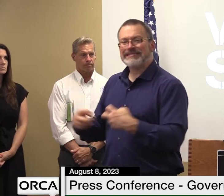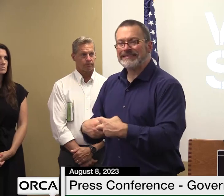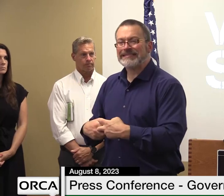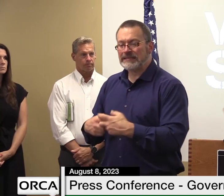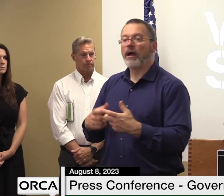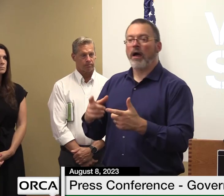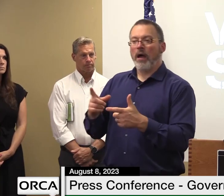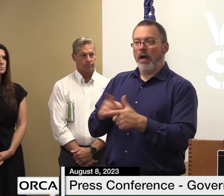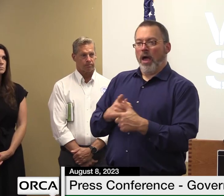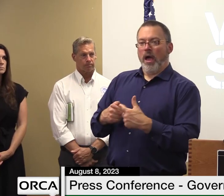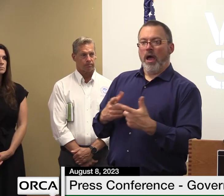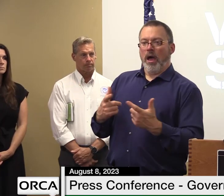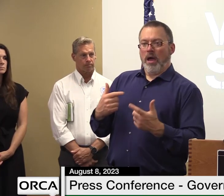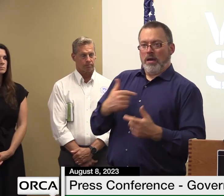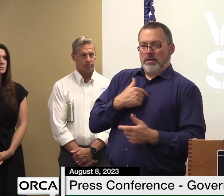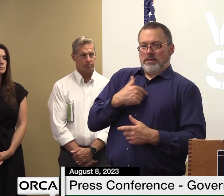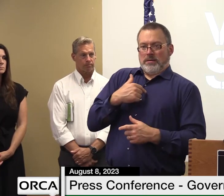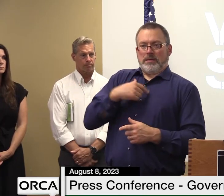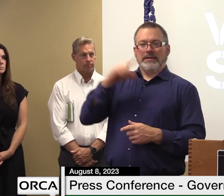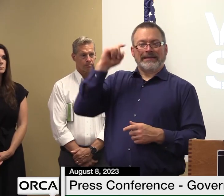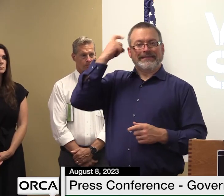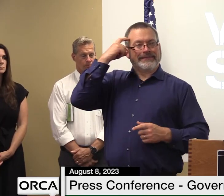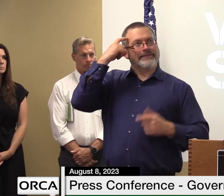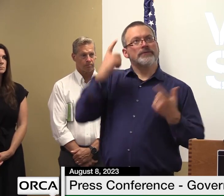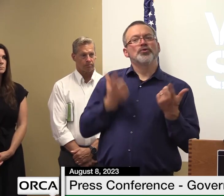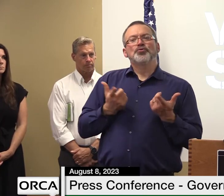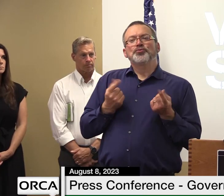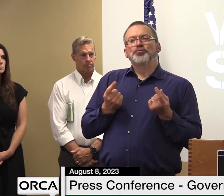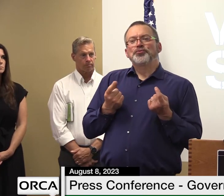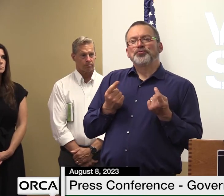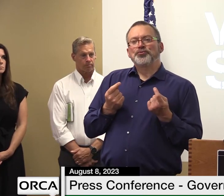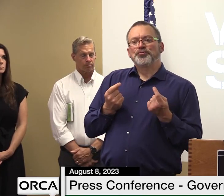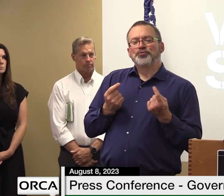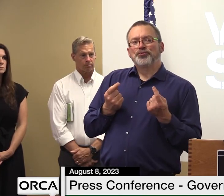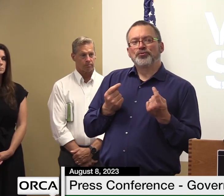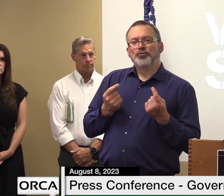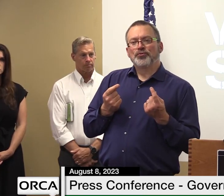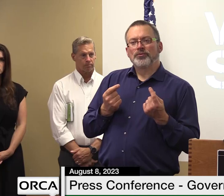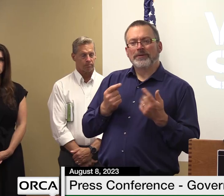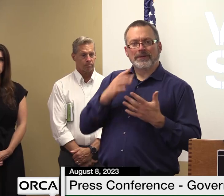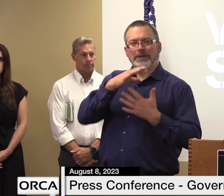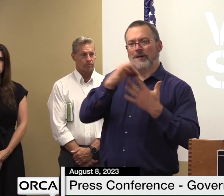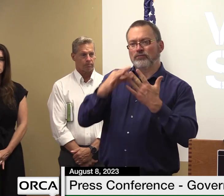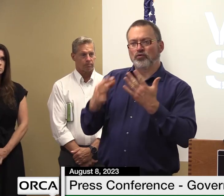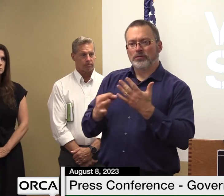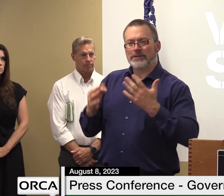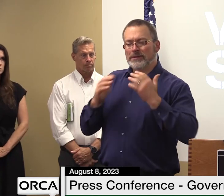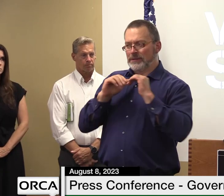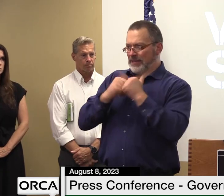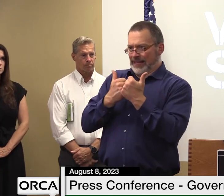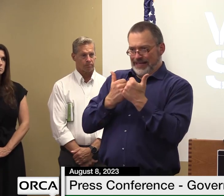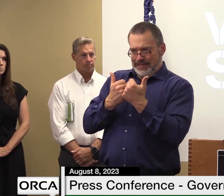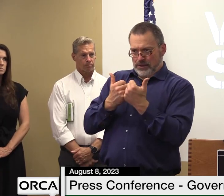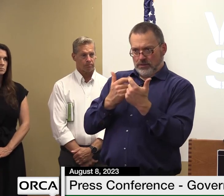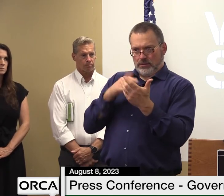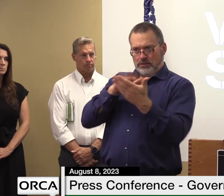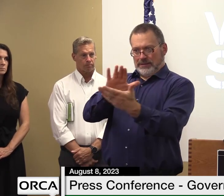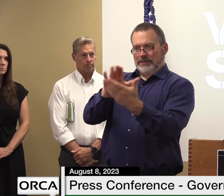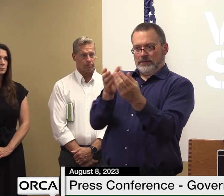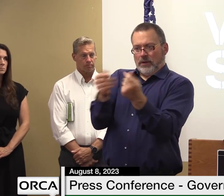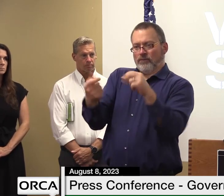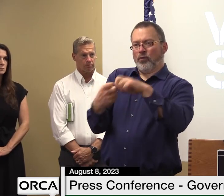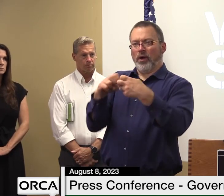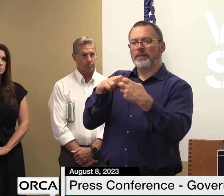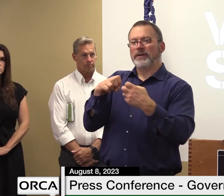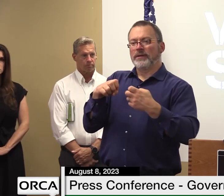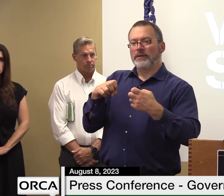that we're going to have to contemplate how we how we work that through maybe united way isn't